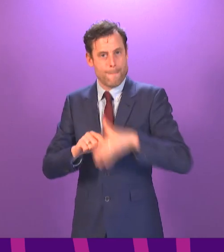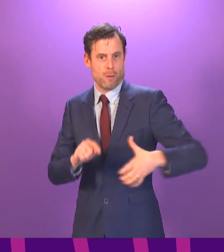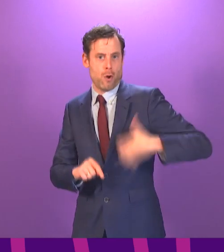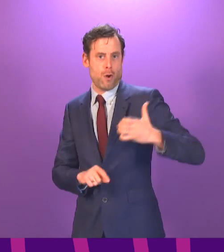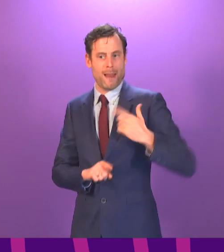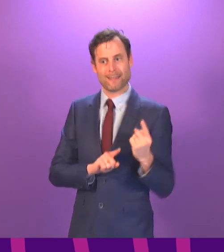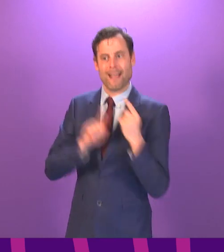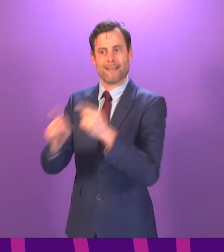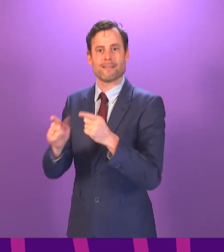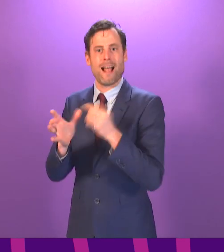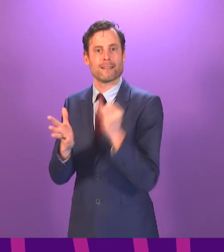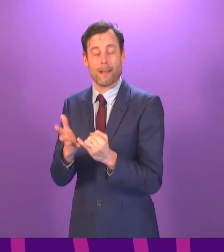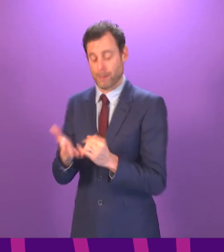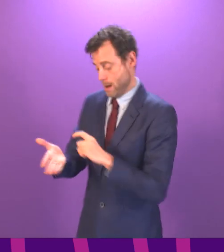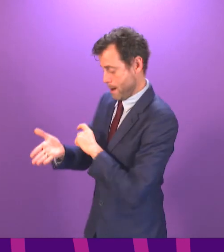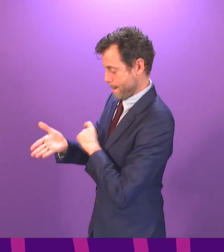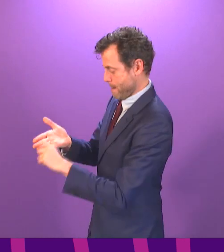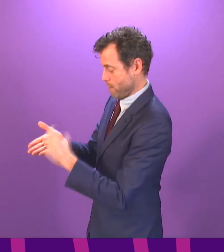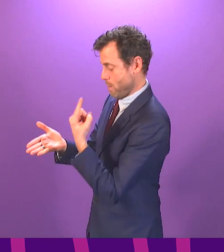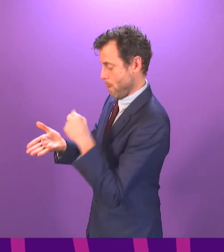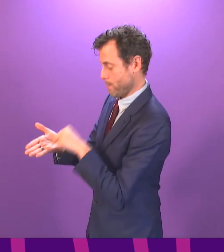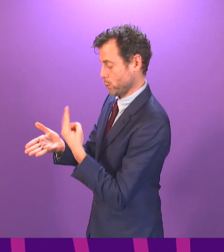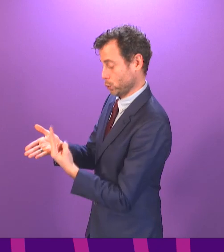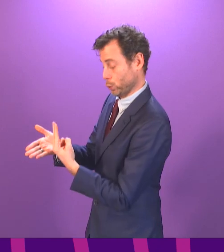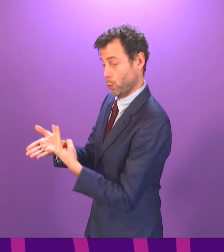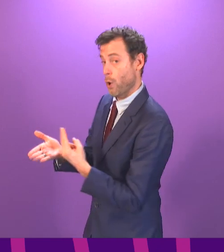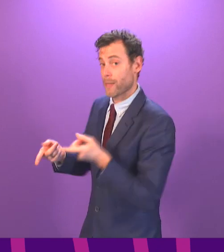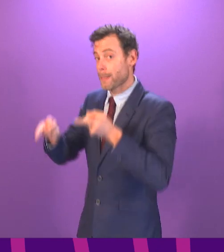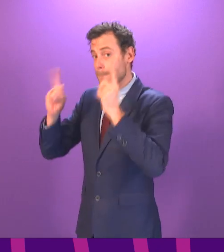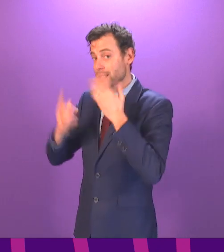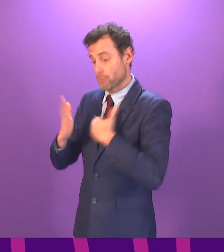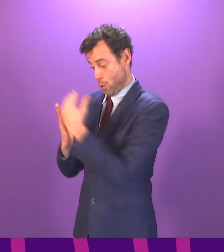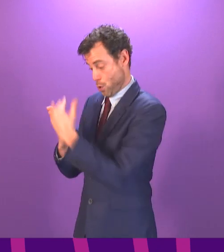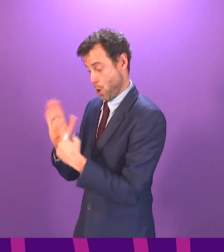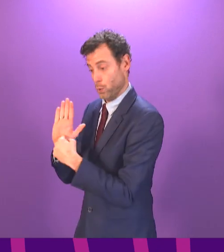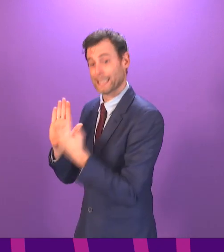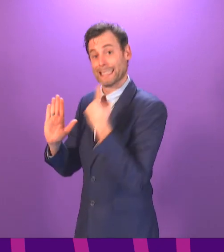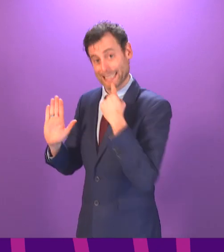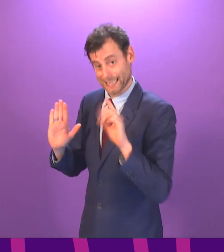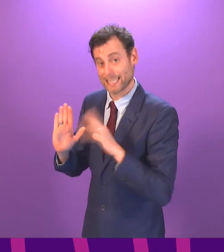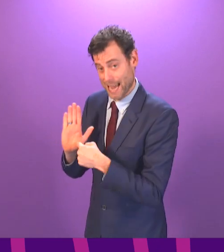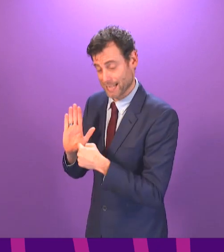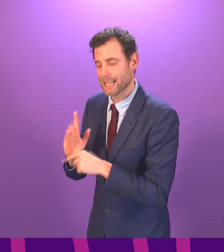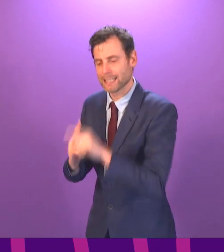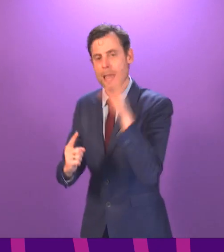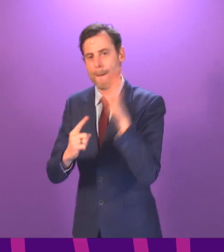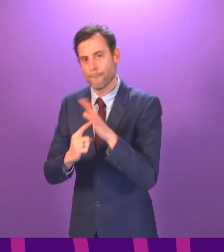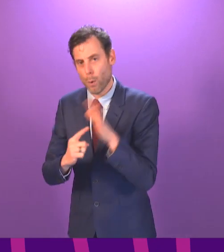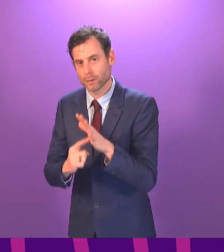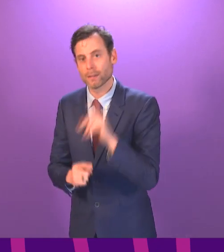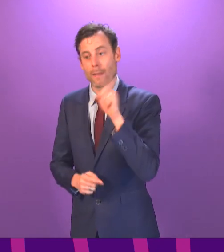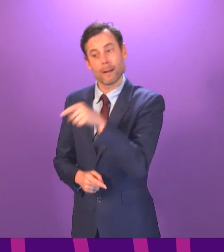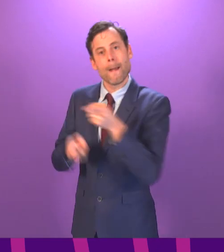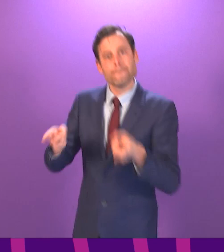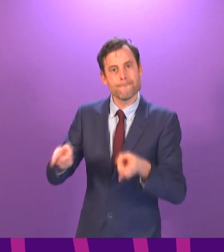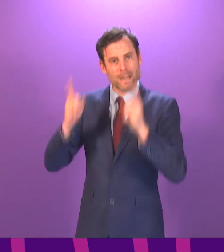First Minister of paragraph 1.2 section C of the ministerial code which says it is of paramount importance that